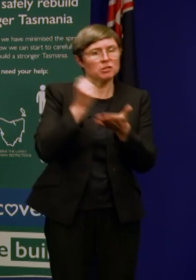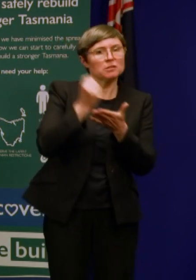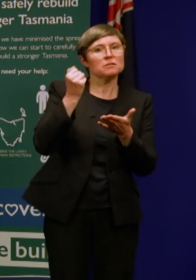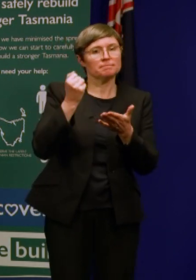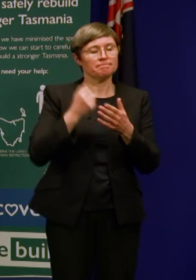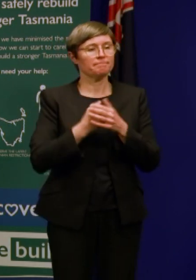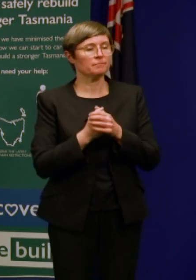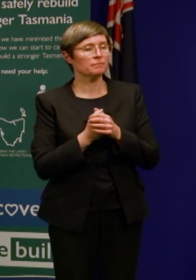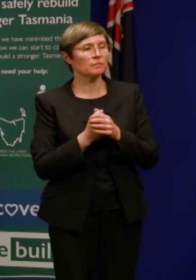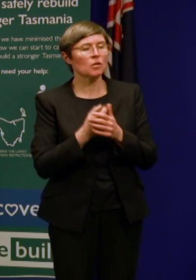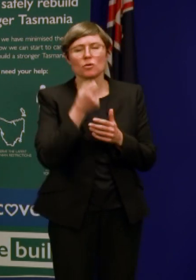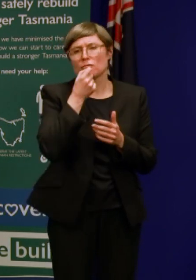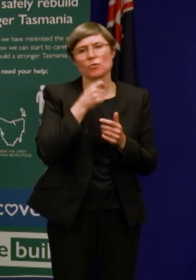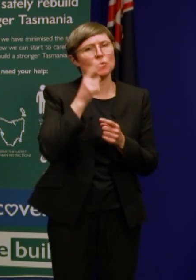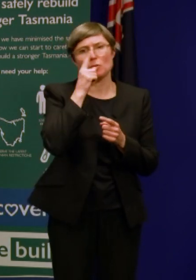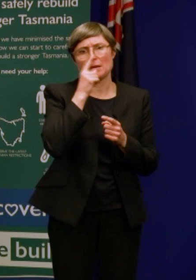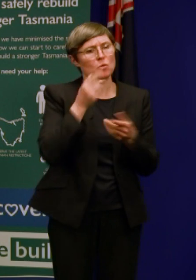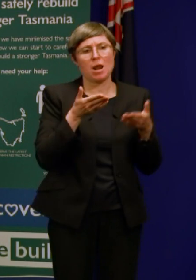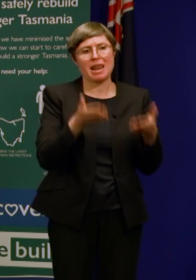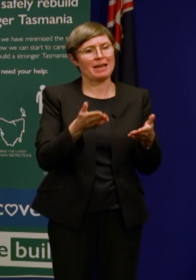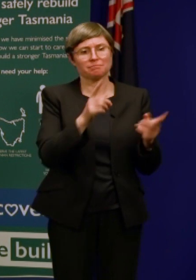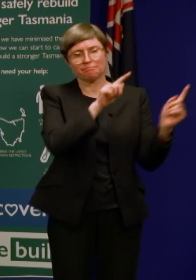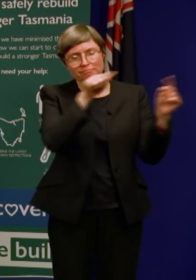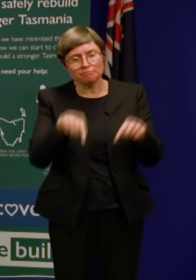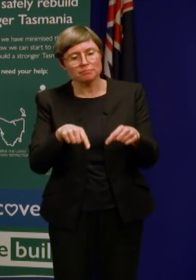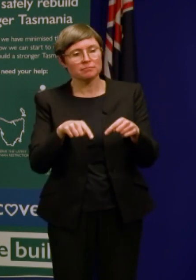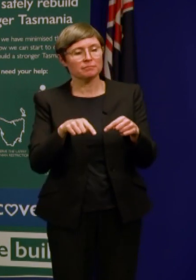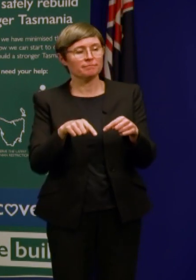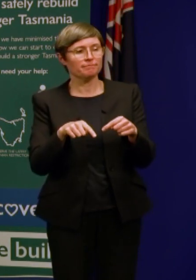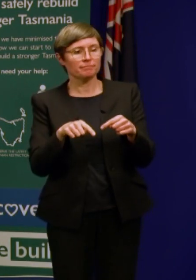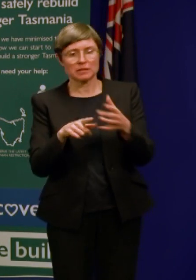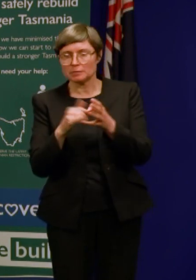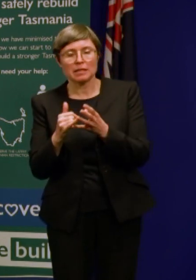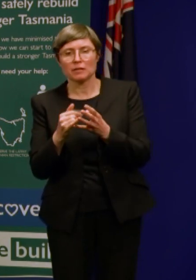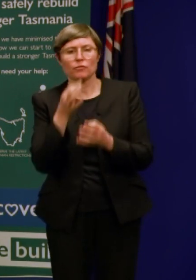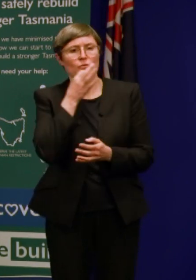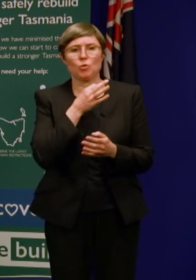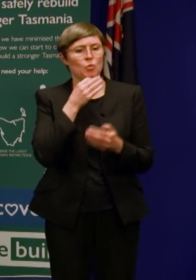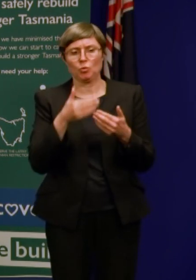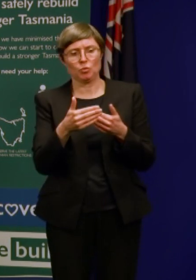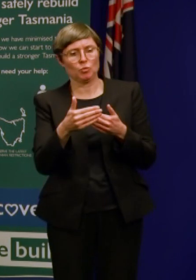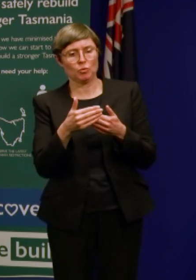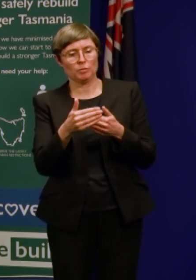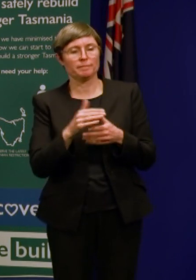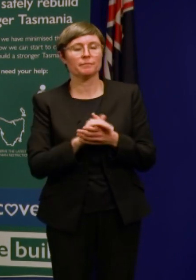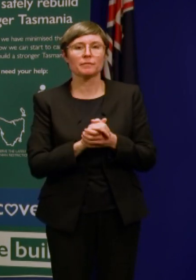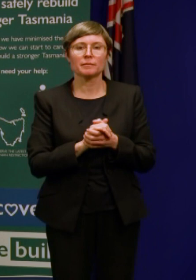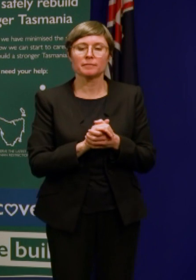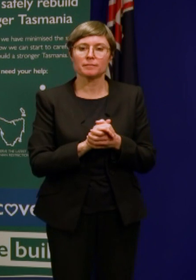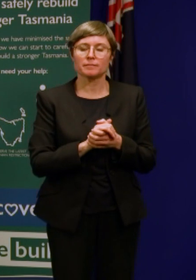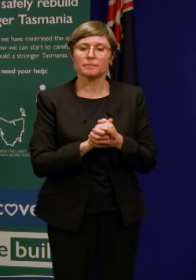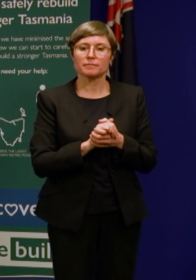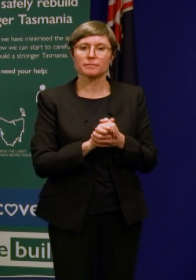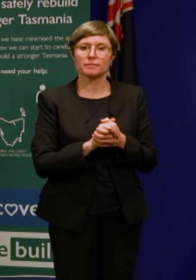people enabled to come from Victoria to Tasmania for the coming weeks but with the exceptions